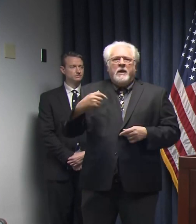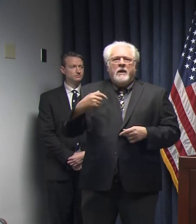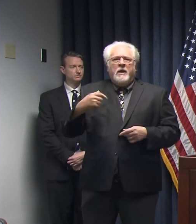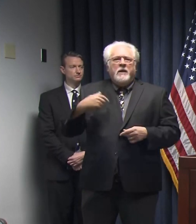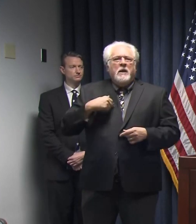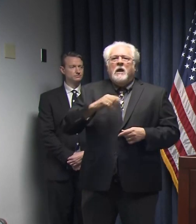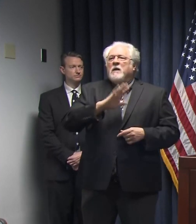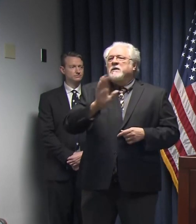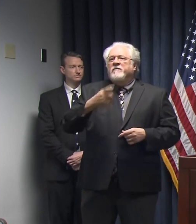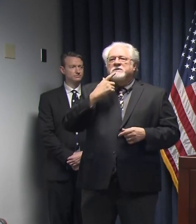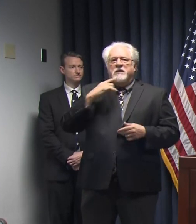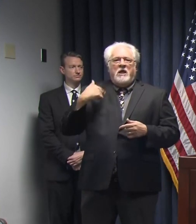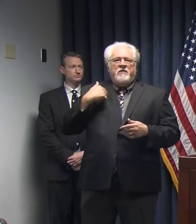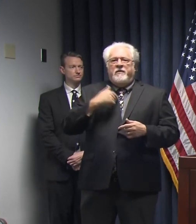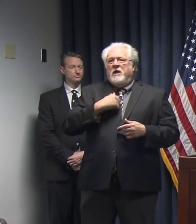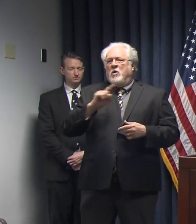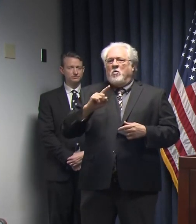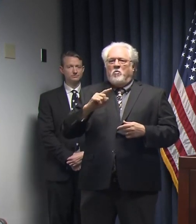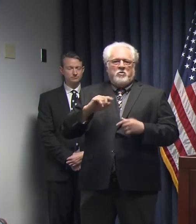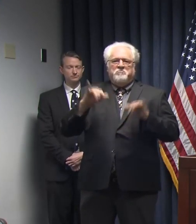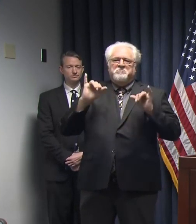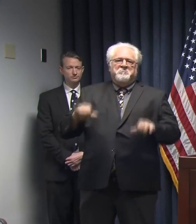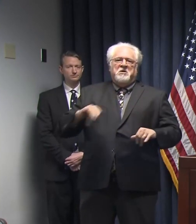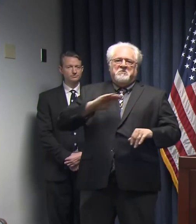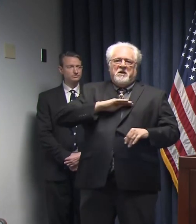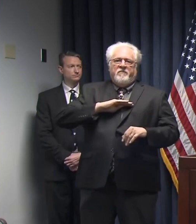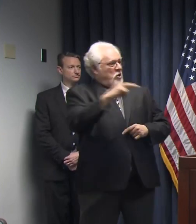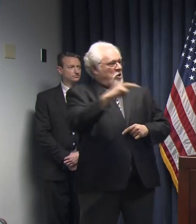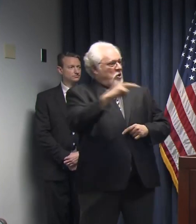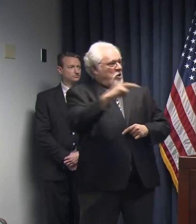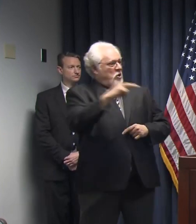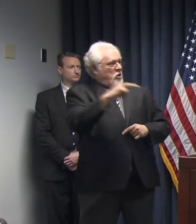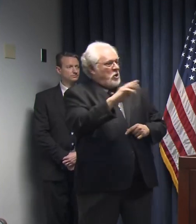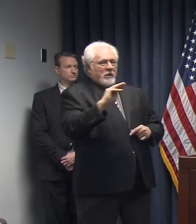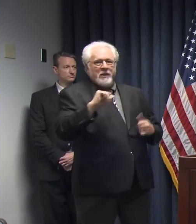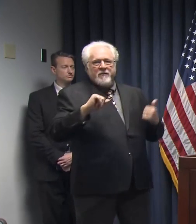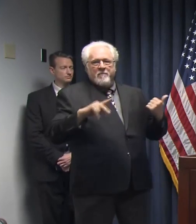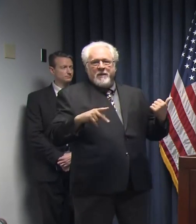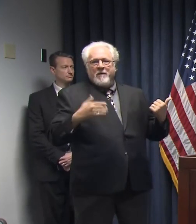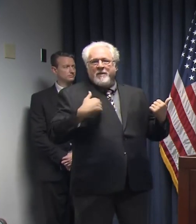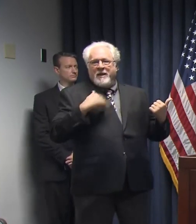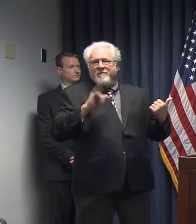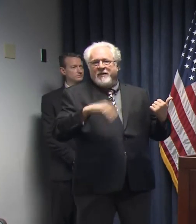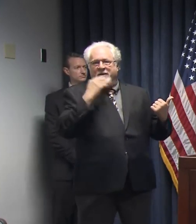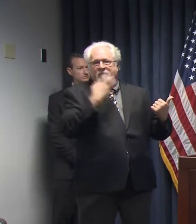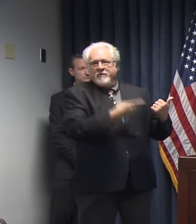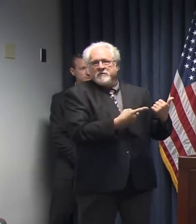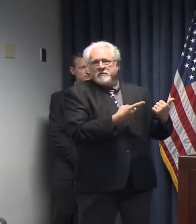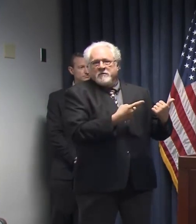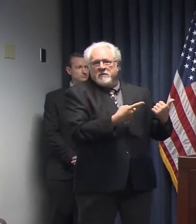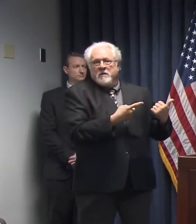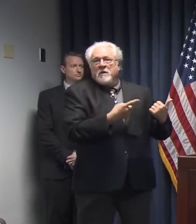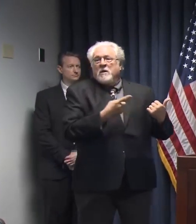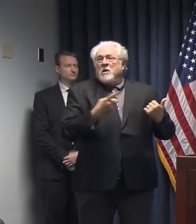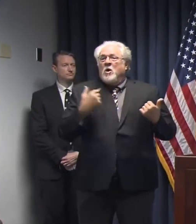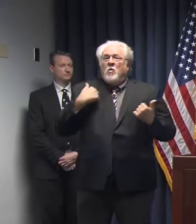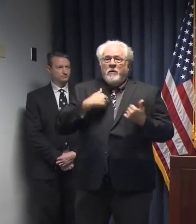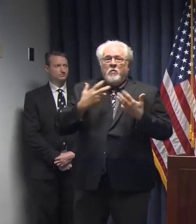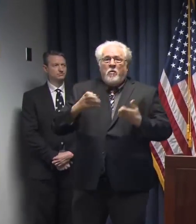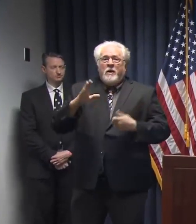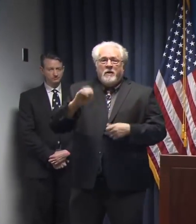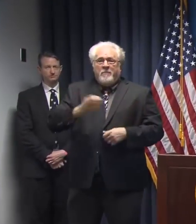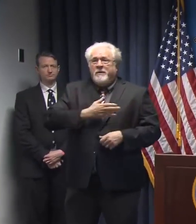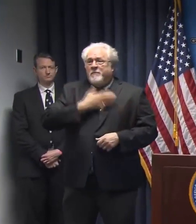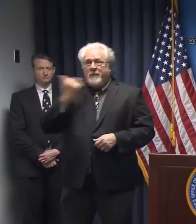where we want to be when you look at this map and put that information on it. And so we always want to be better.